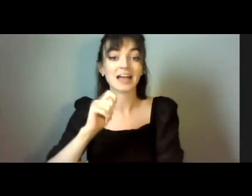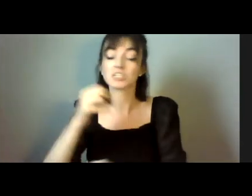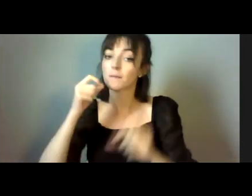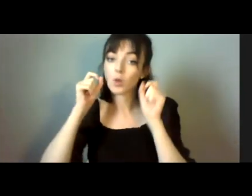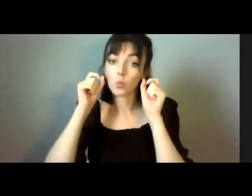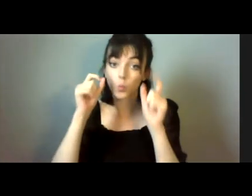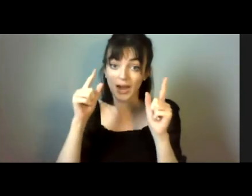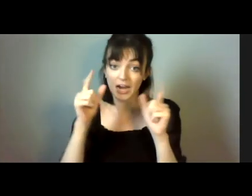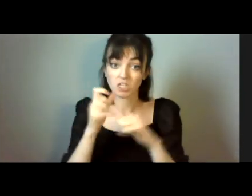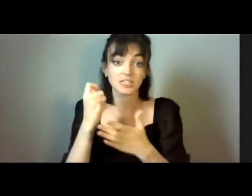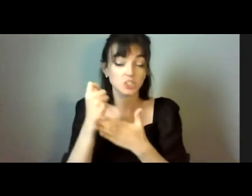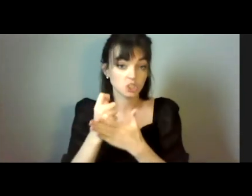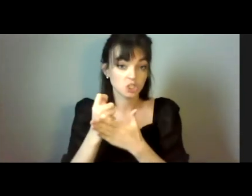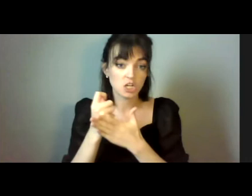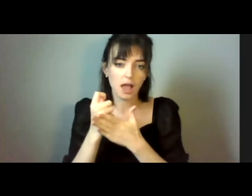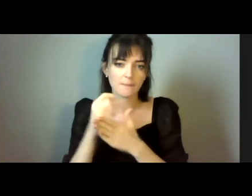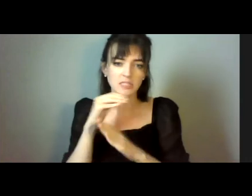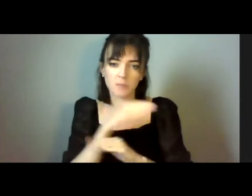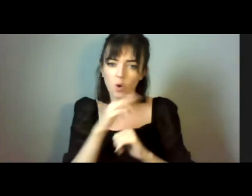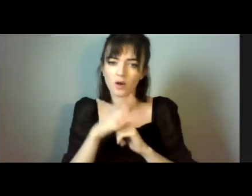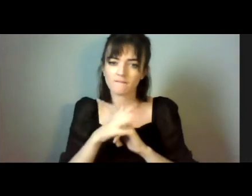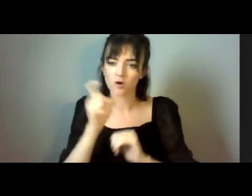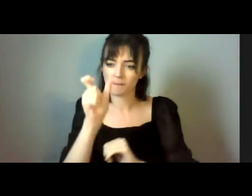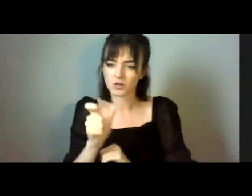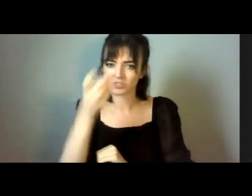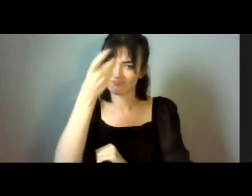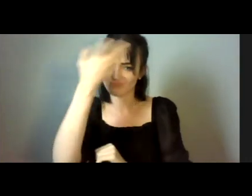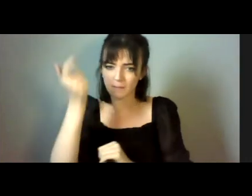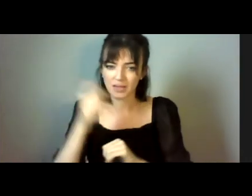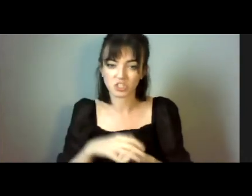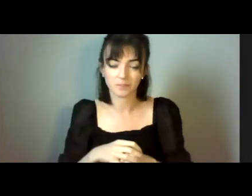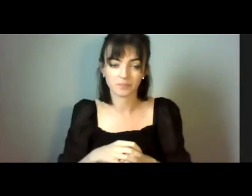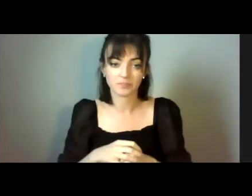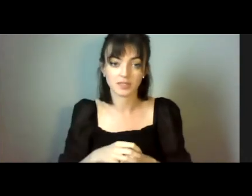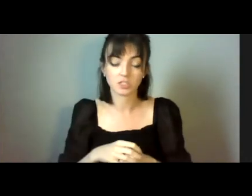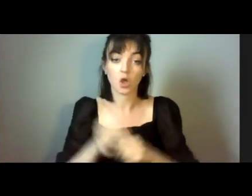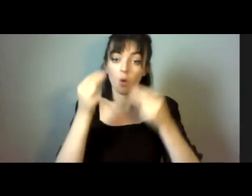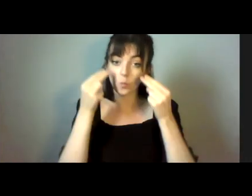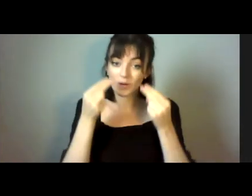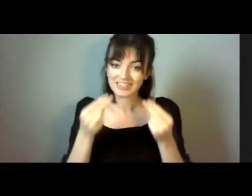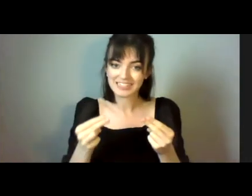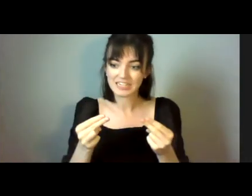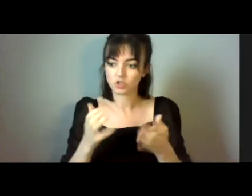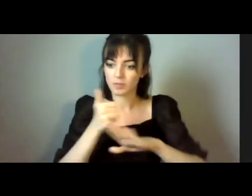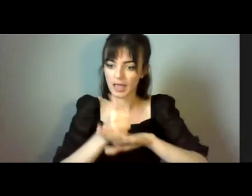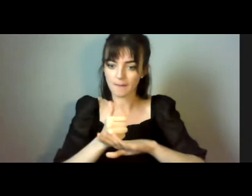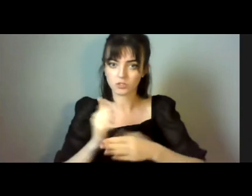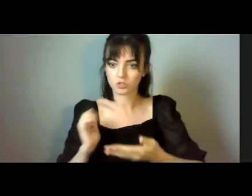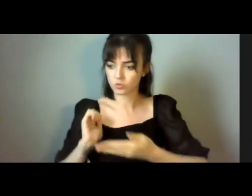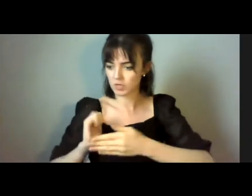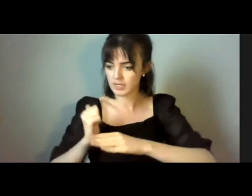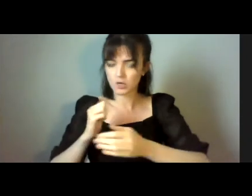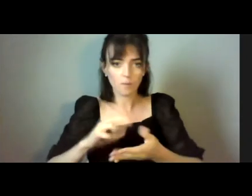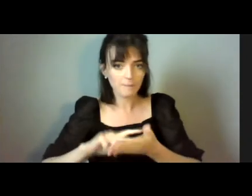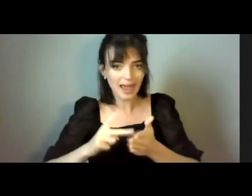is the main currency with which a person with dementia deals. We need to get our affairs in order on time, not when it is too late.